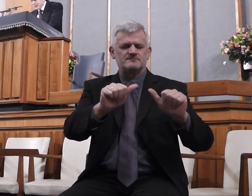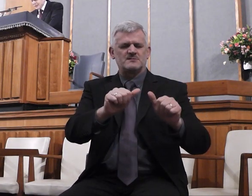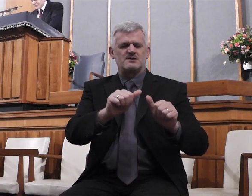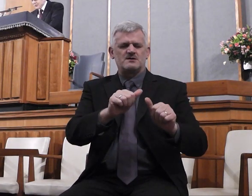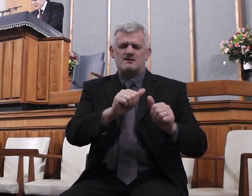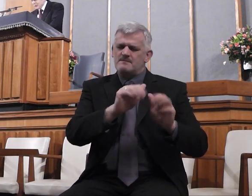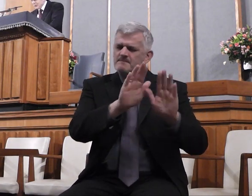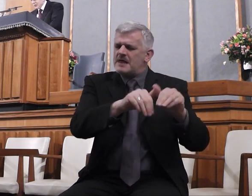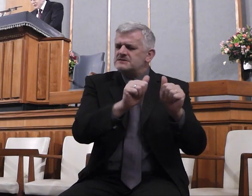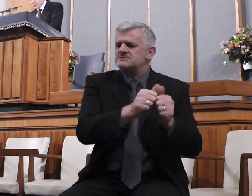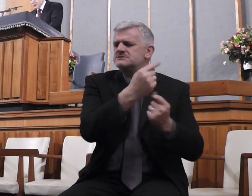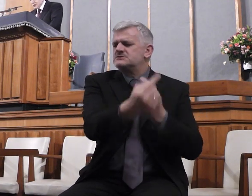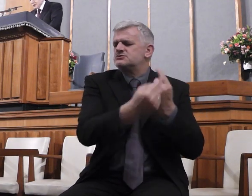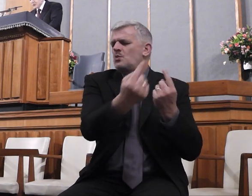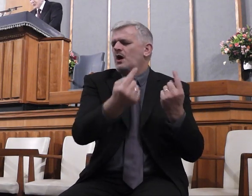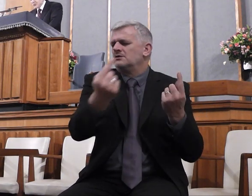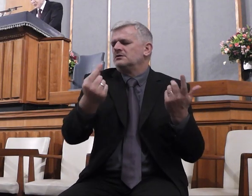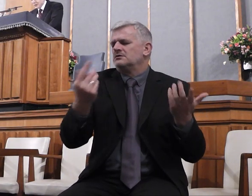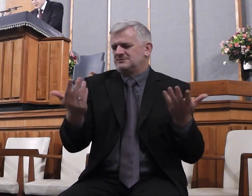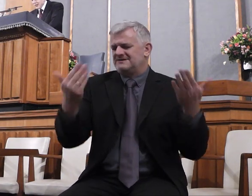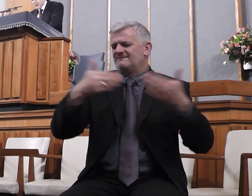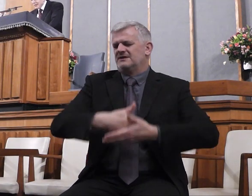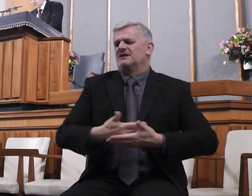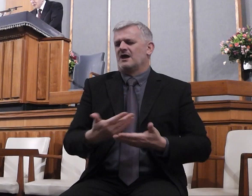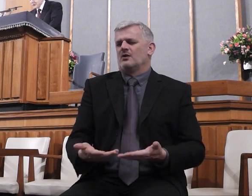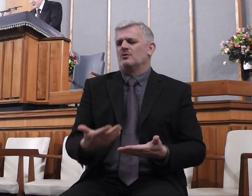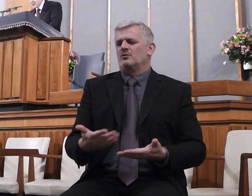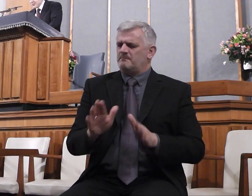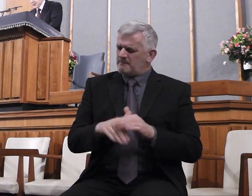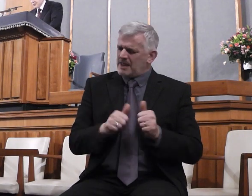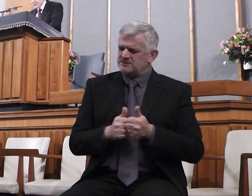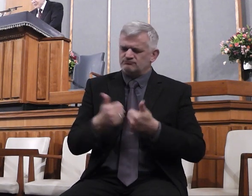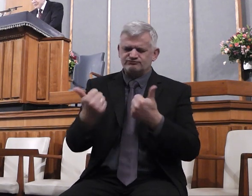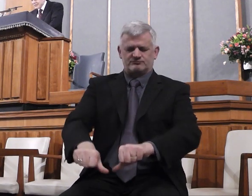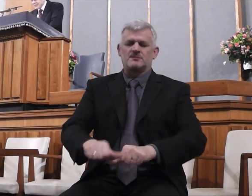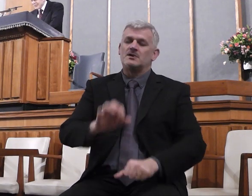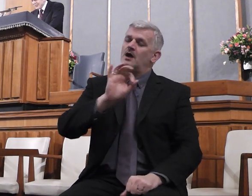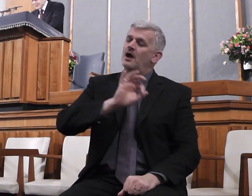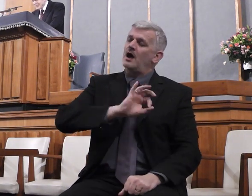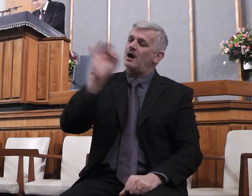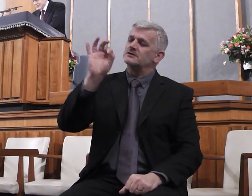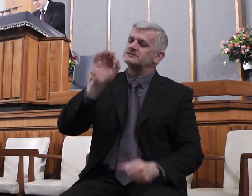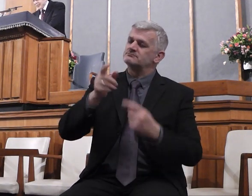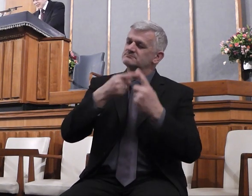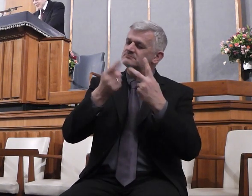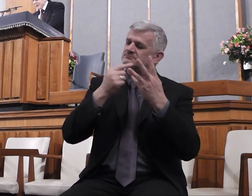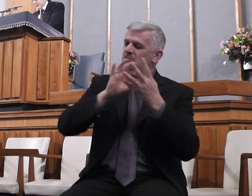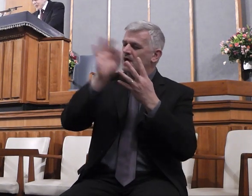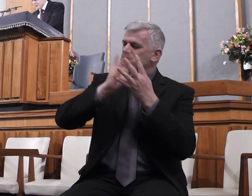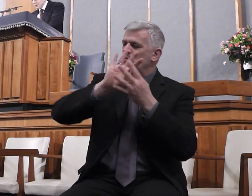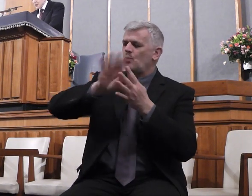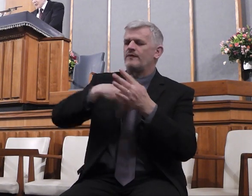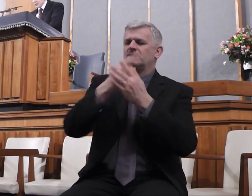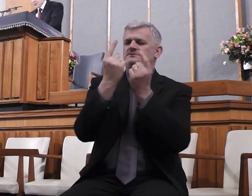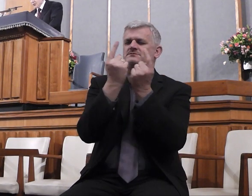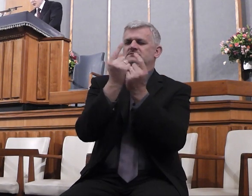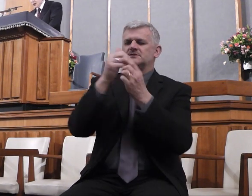and deal with thee from us this night and bless us. We ask these things in the name of our Saviour,